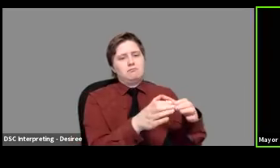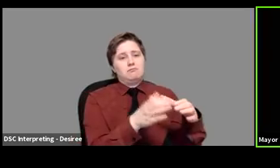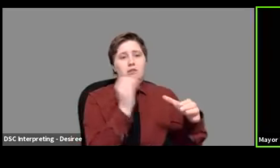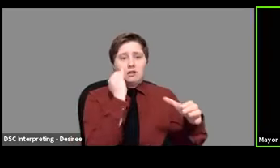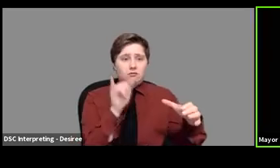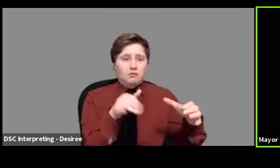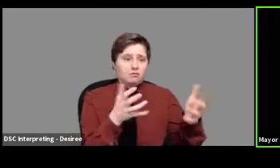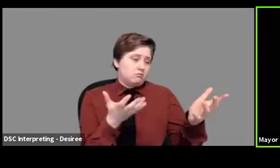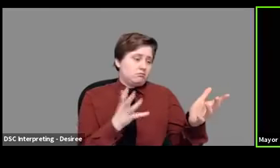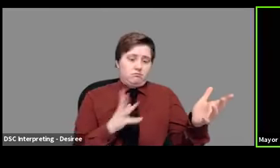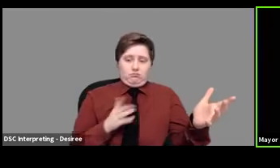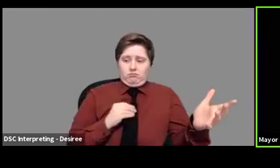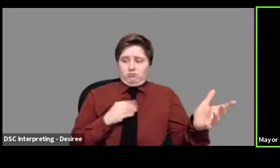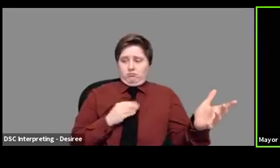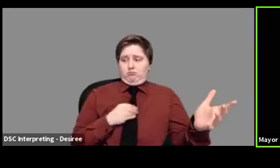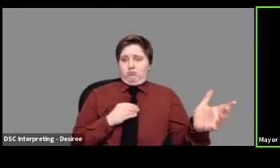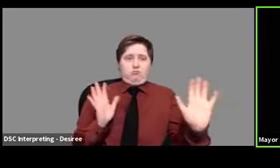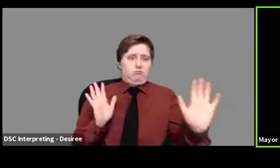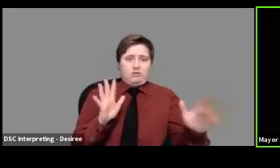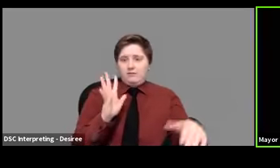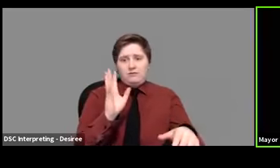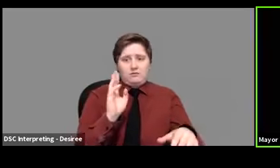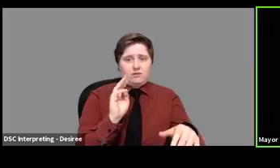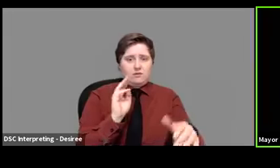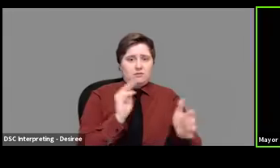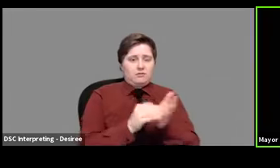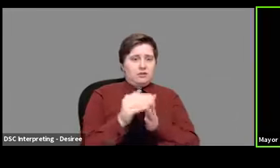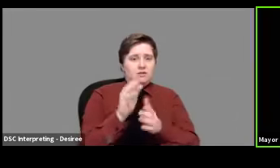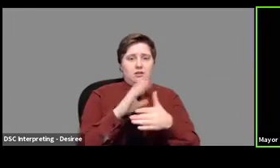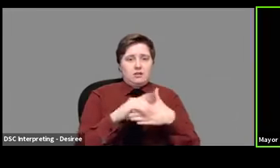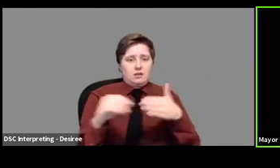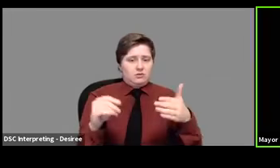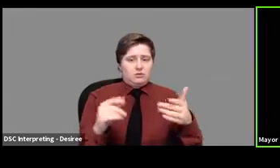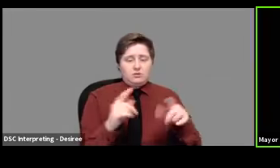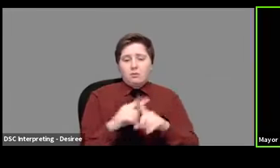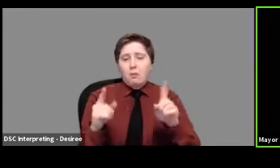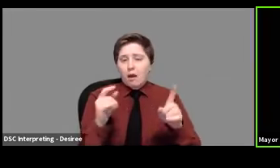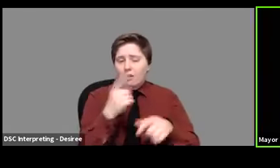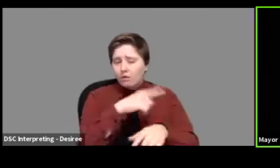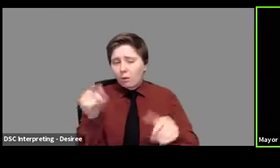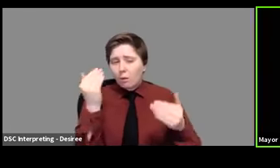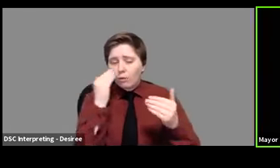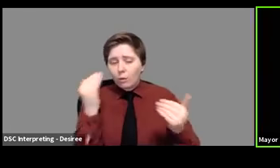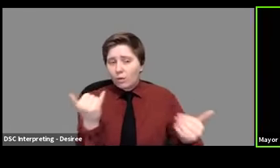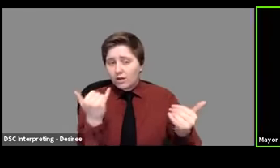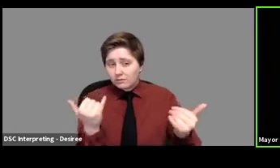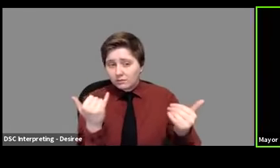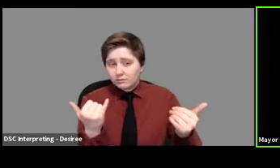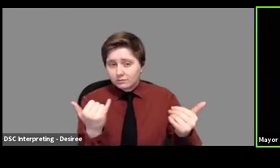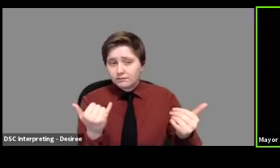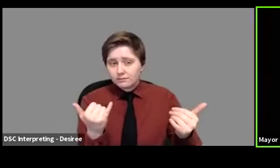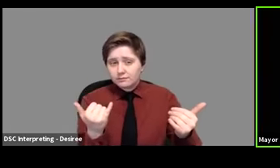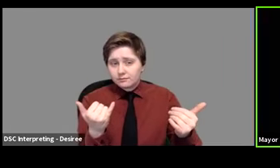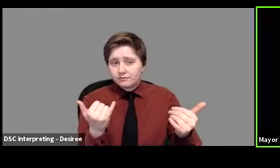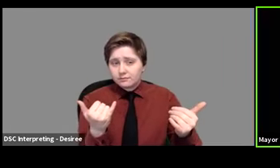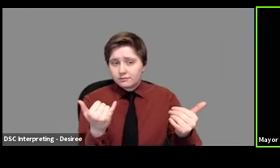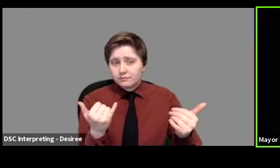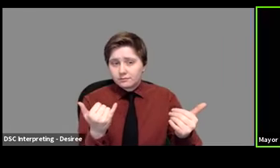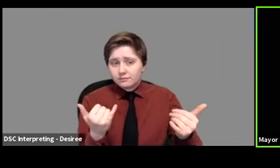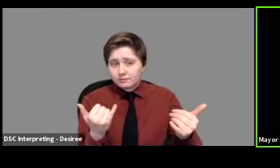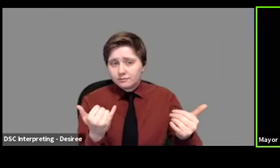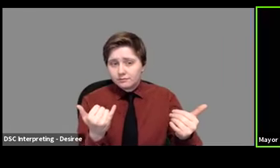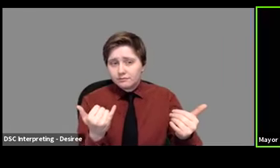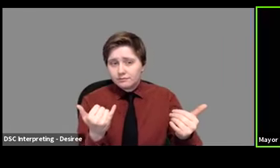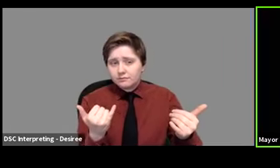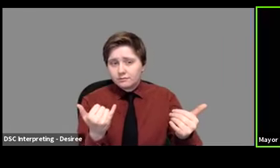turns out to be, heck we'll take it. It's about a million dollars. Um, but as I think everyone here knows by now that,